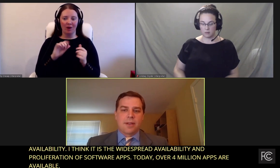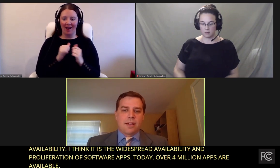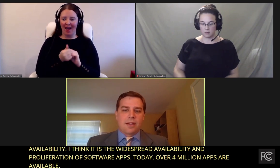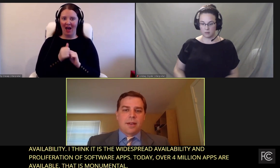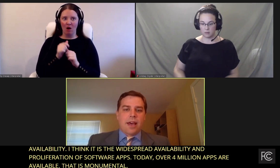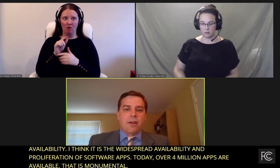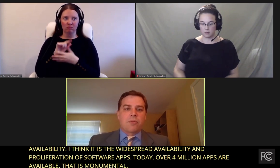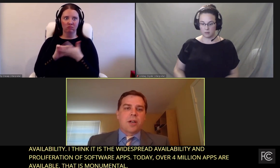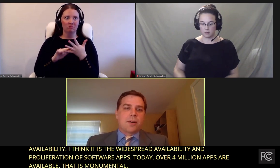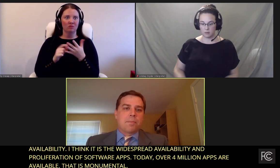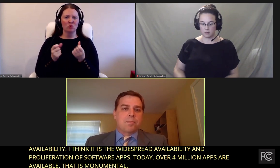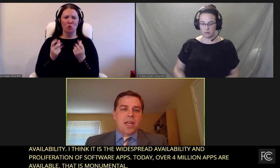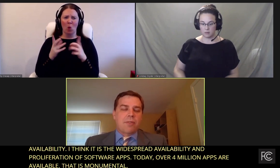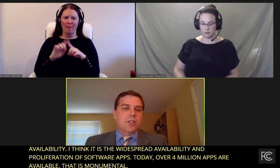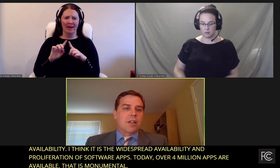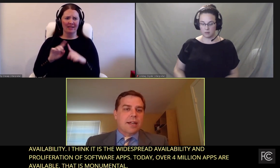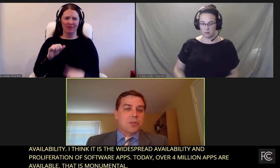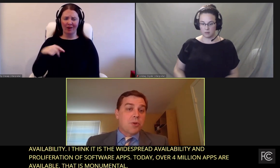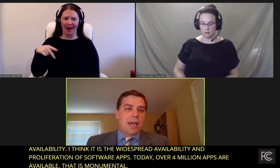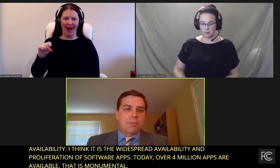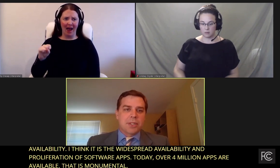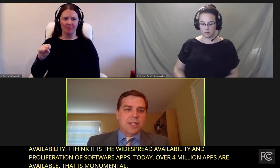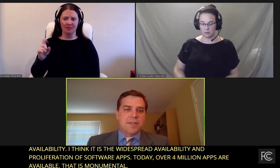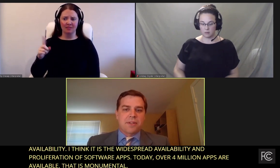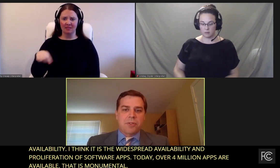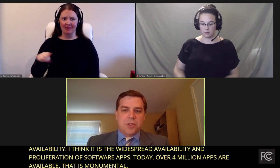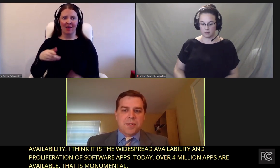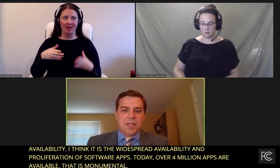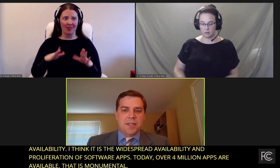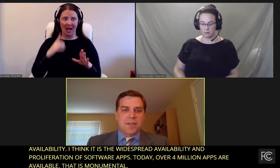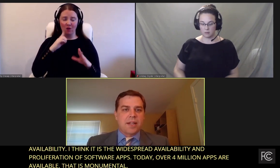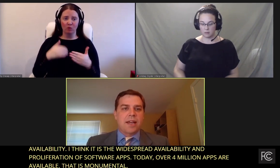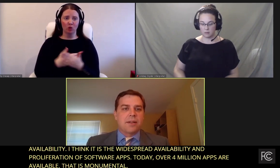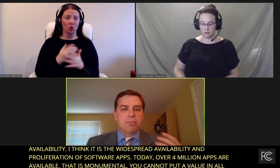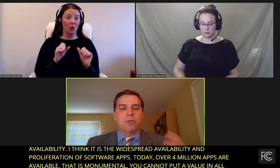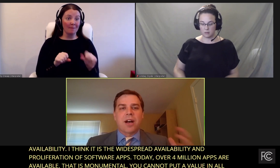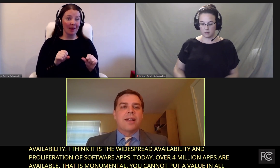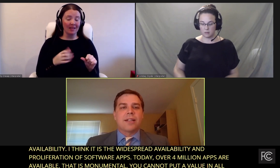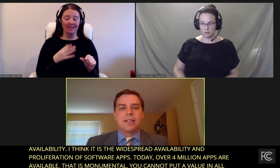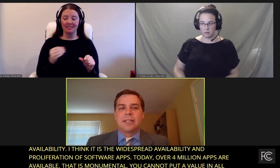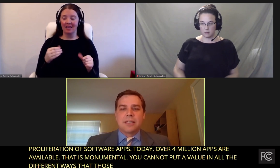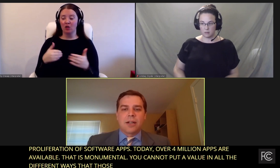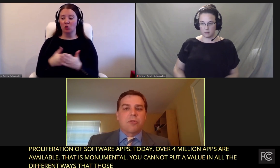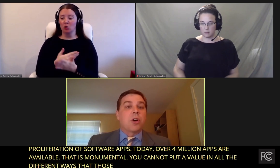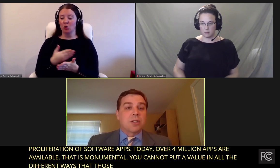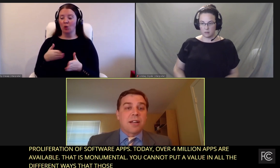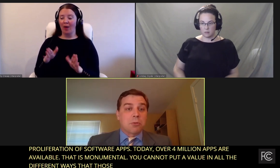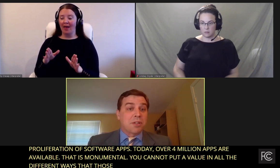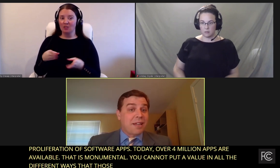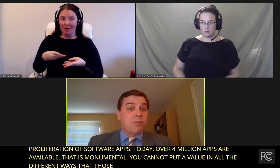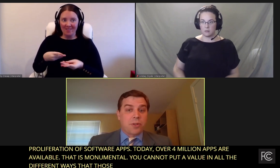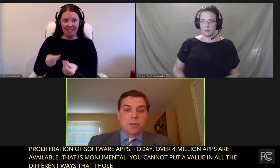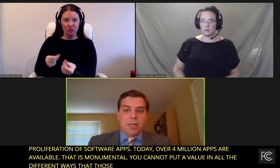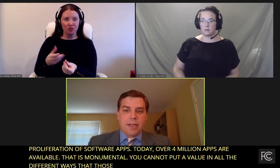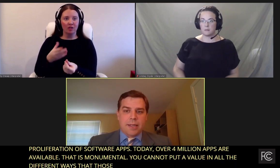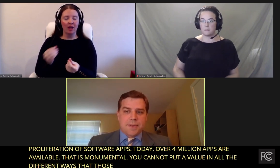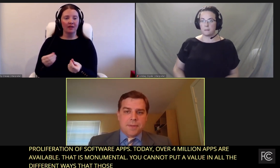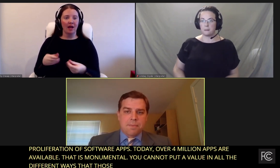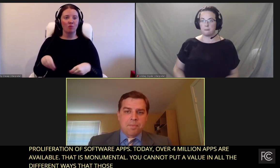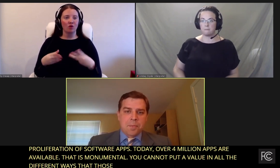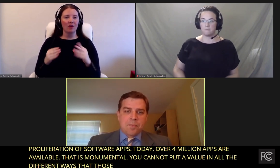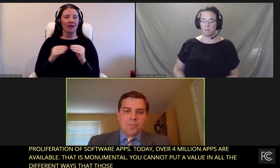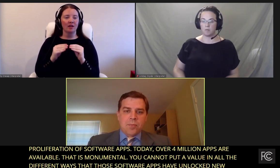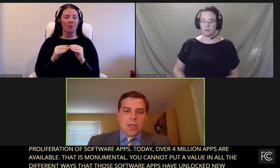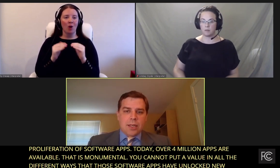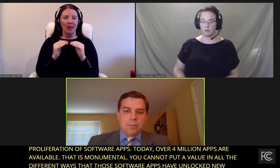apps have unlocked new capabilities and efficiencies and provided a level playing field in many